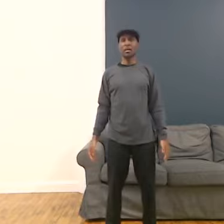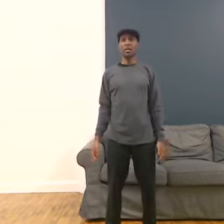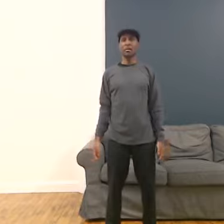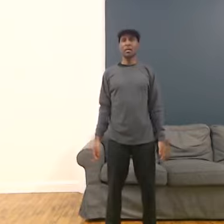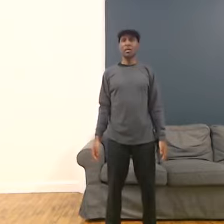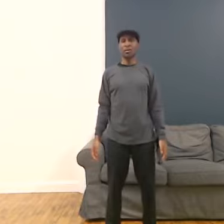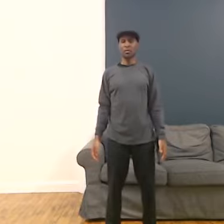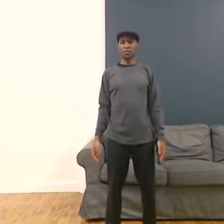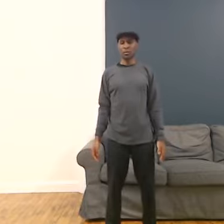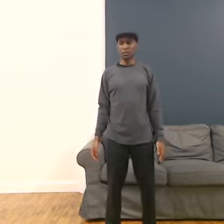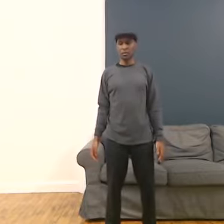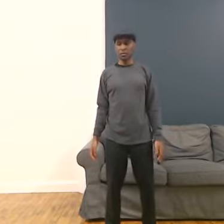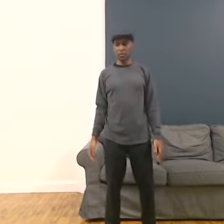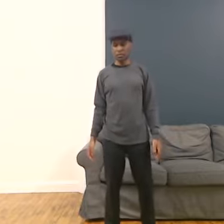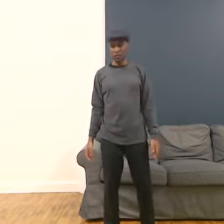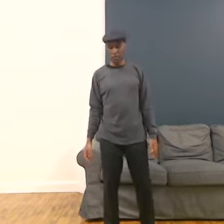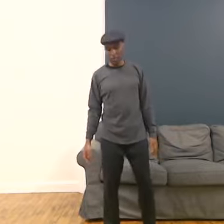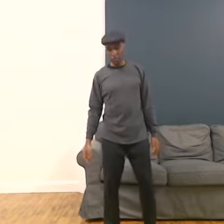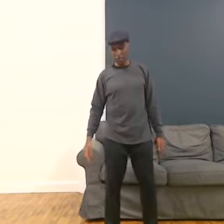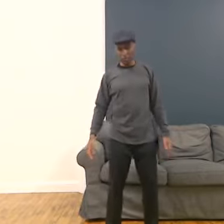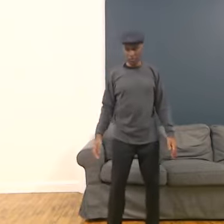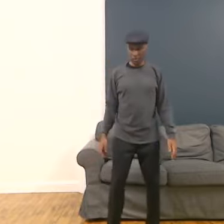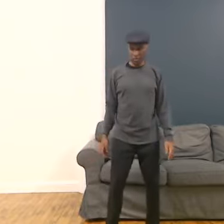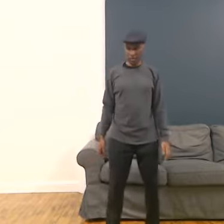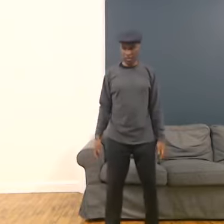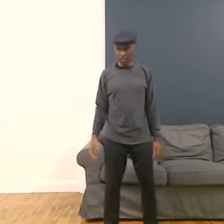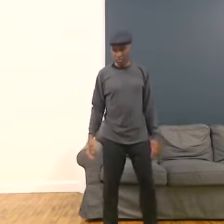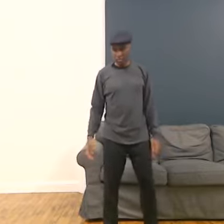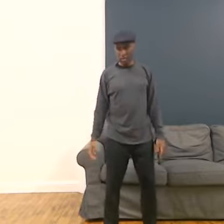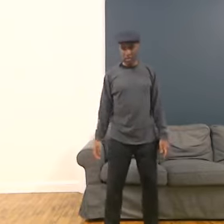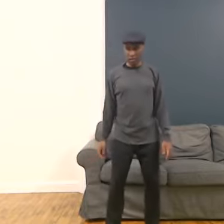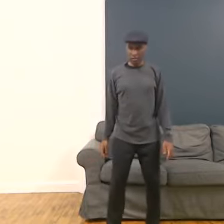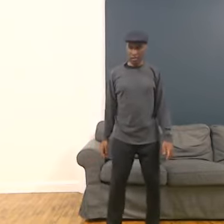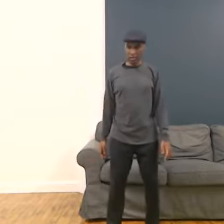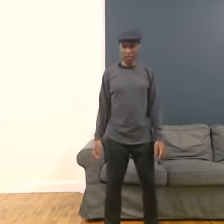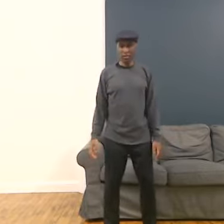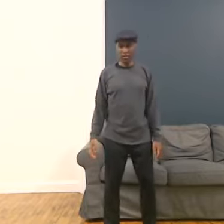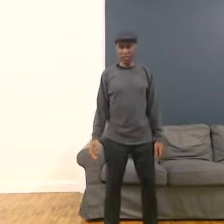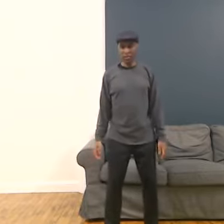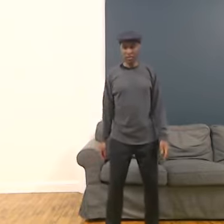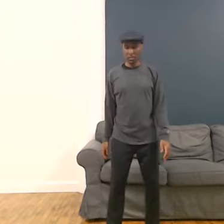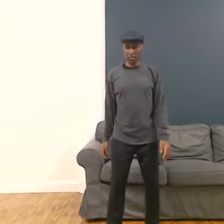We're going to move into knocking on the tucker bell.